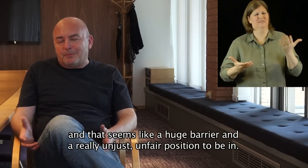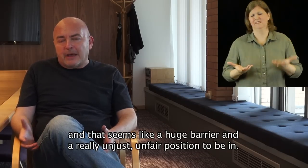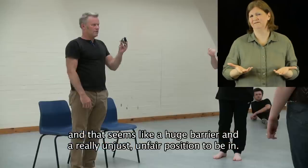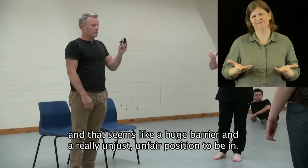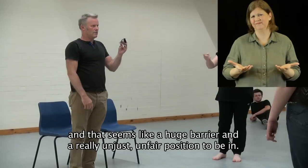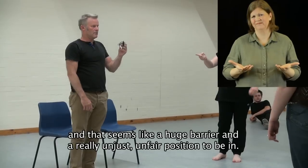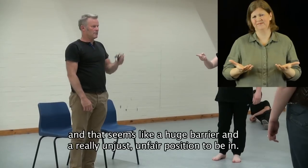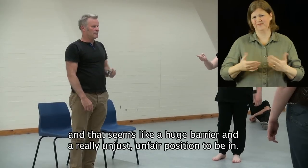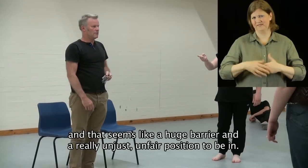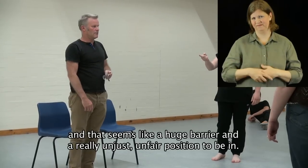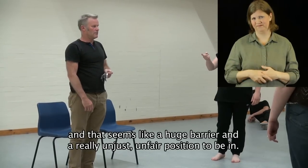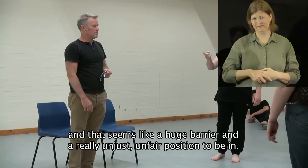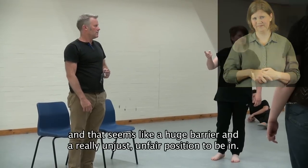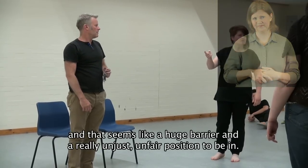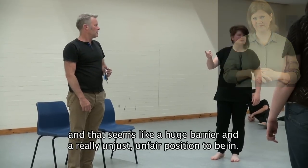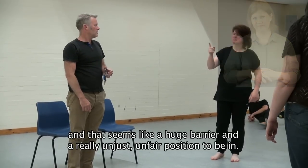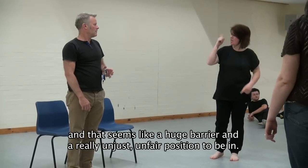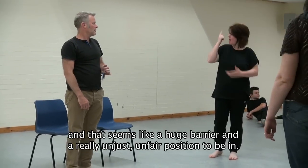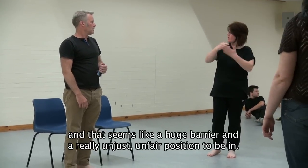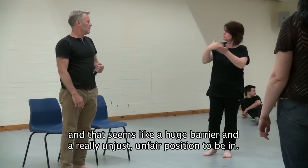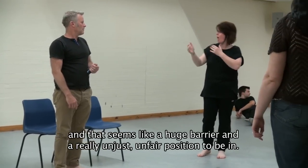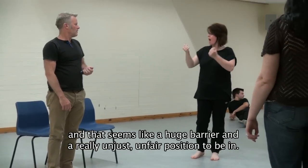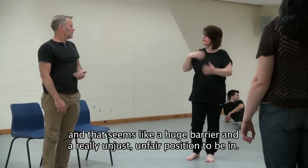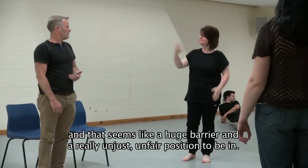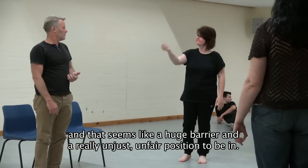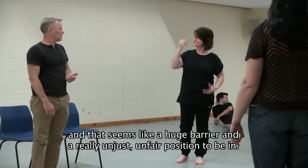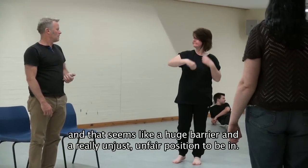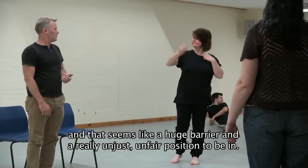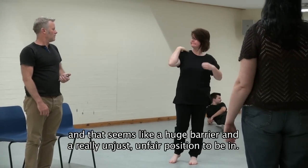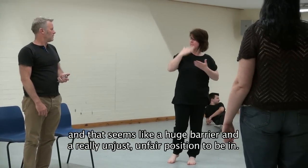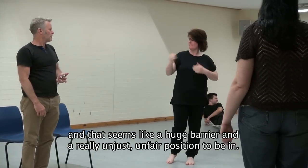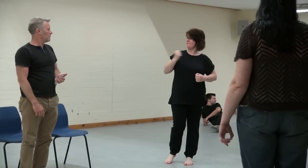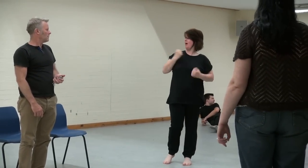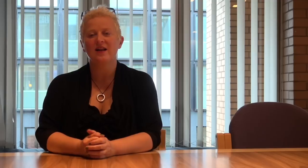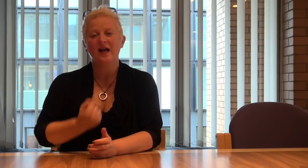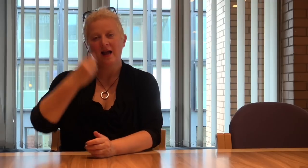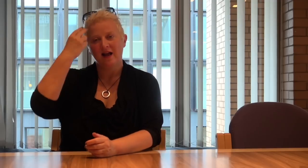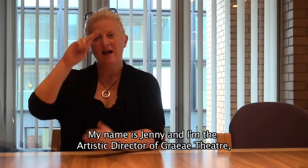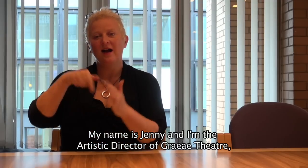barrier and a really unjust, unfair position to be in.